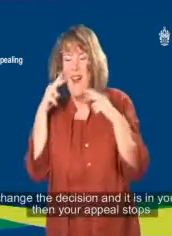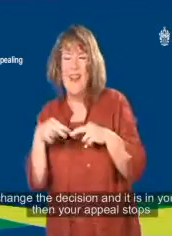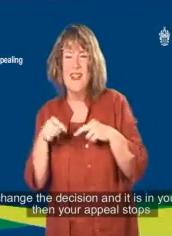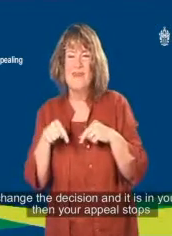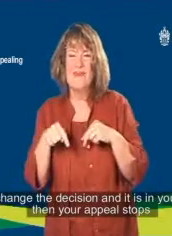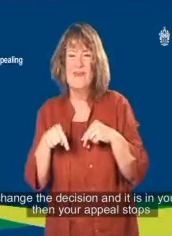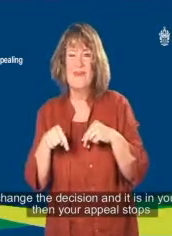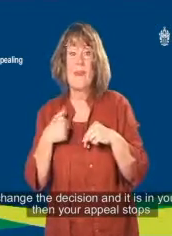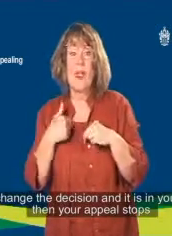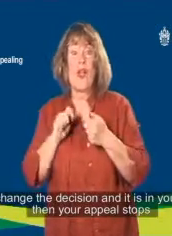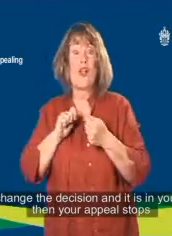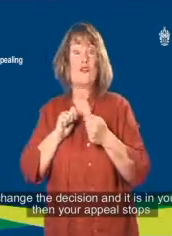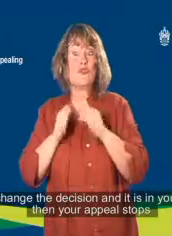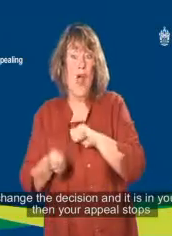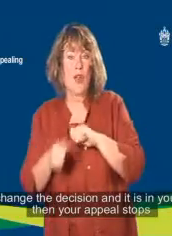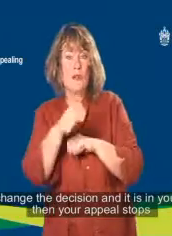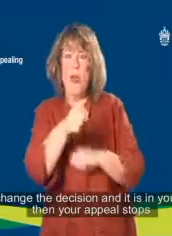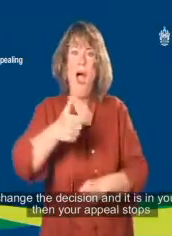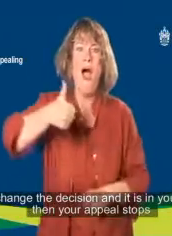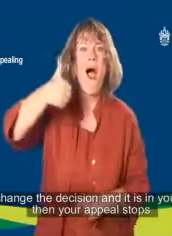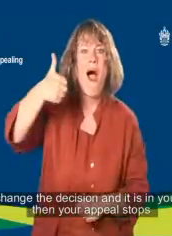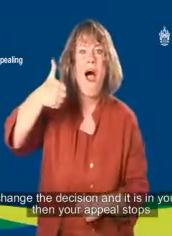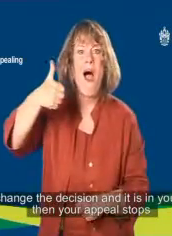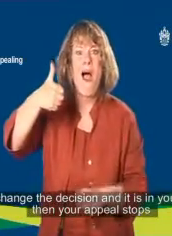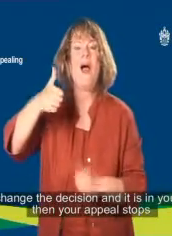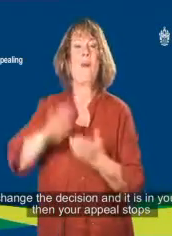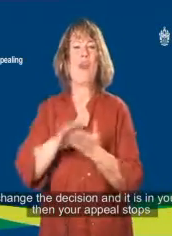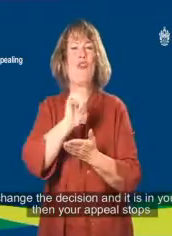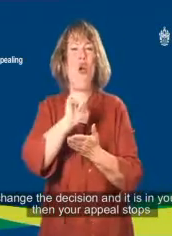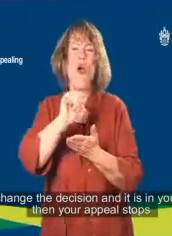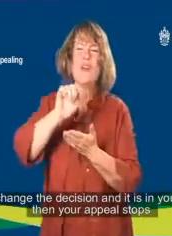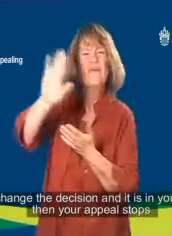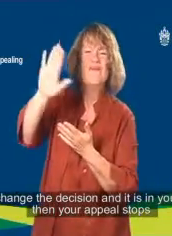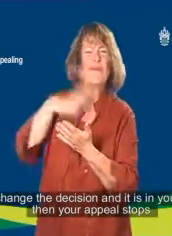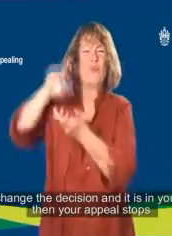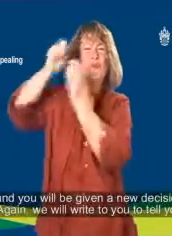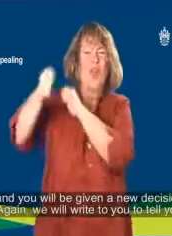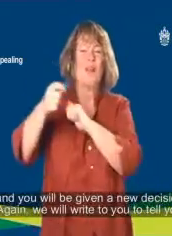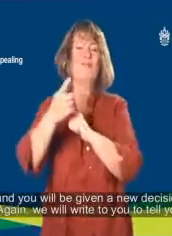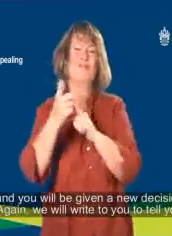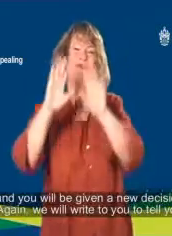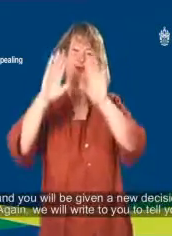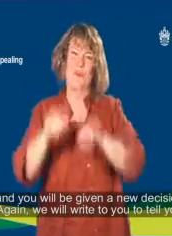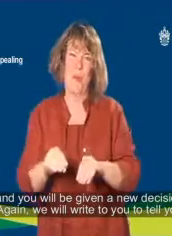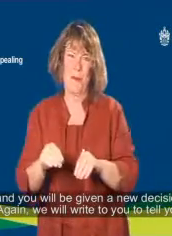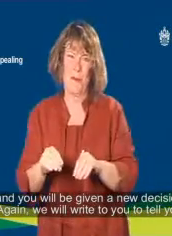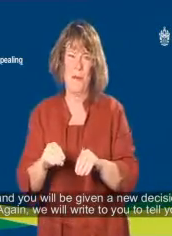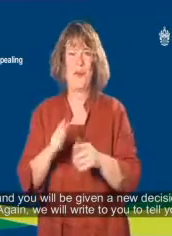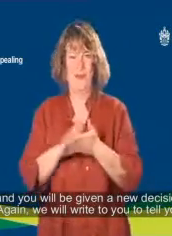If we change the decision and it is in your favour then your appeal stops and you will be given a new decision